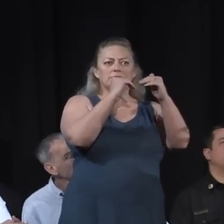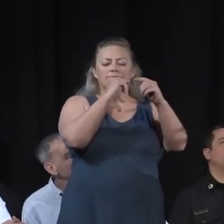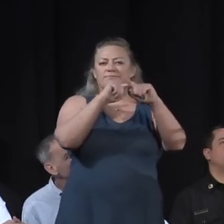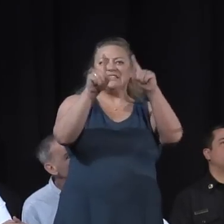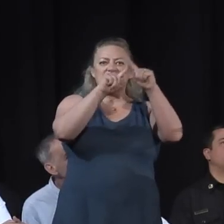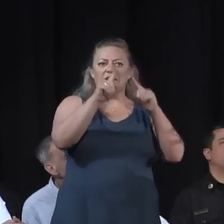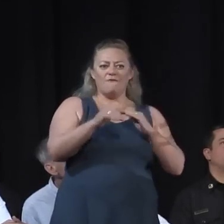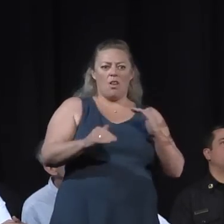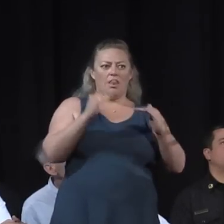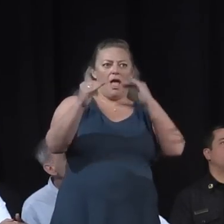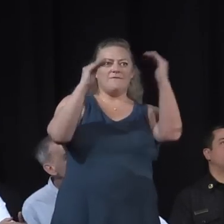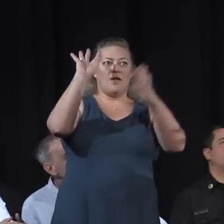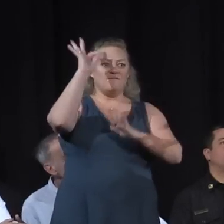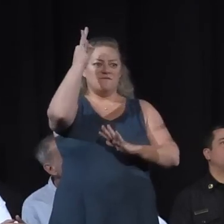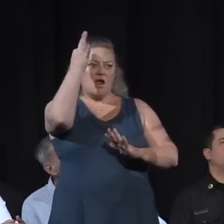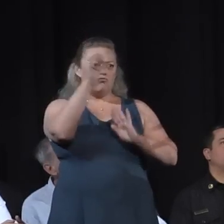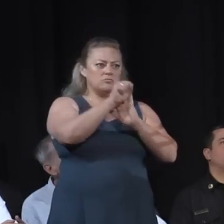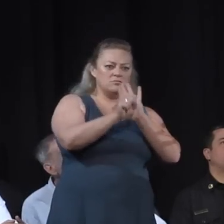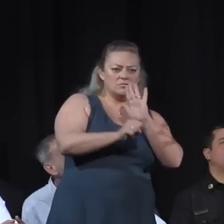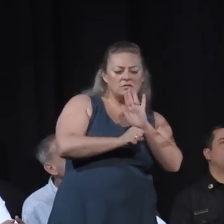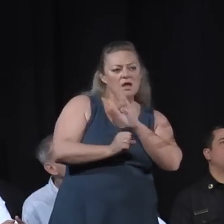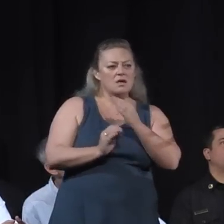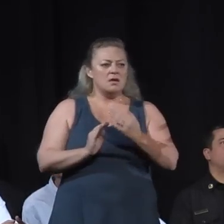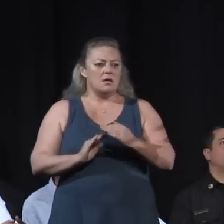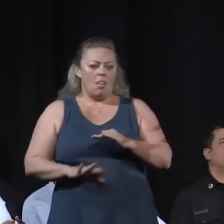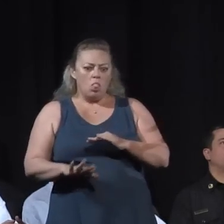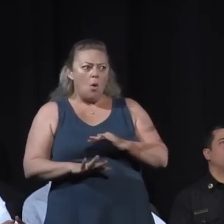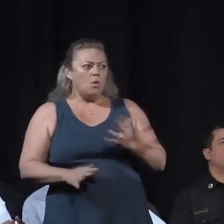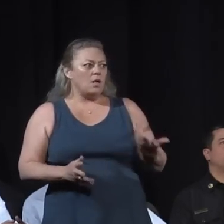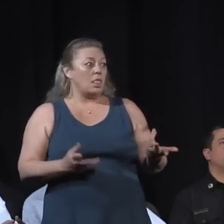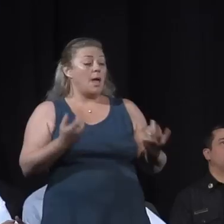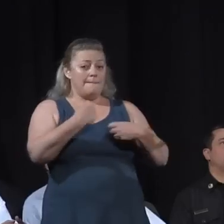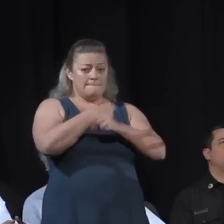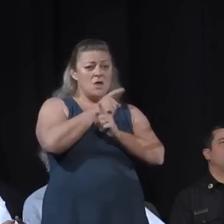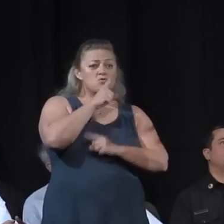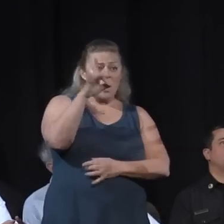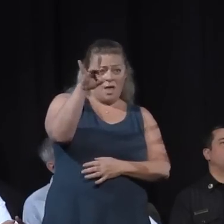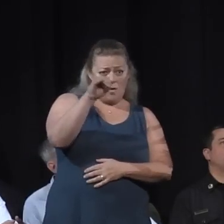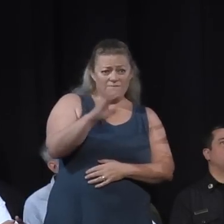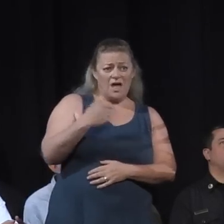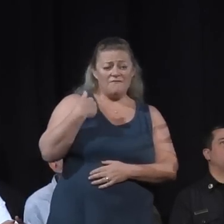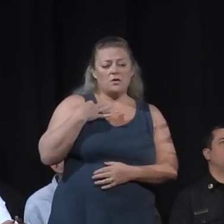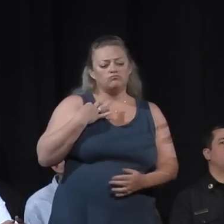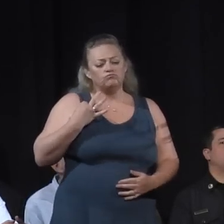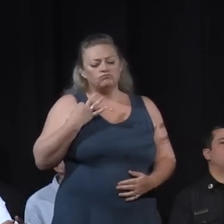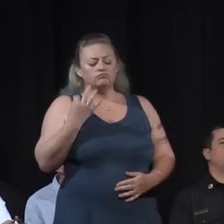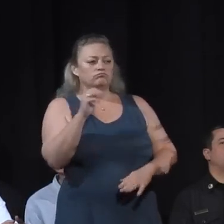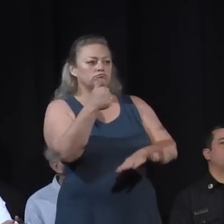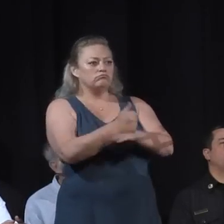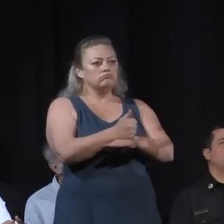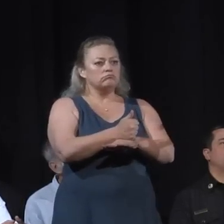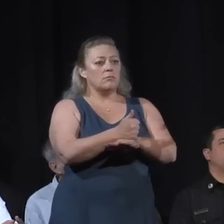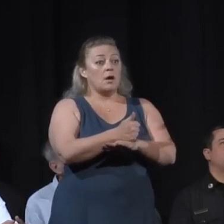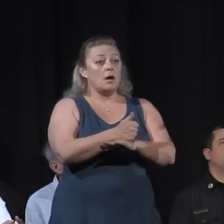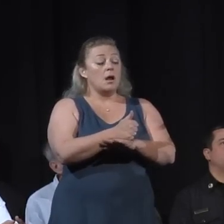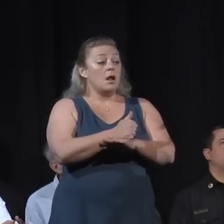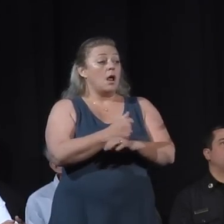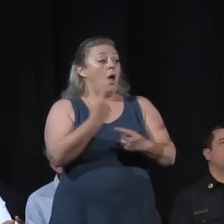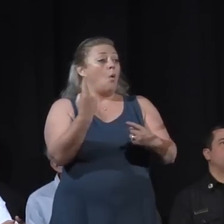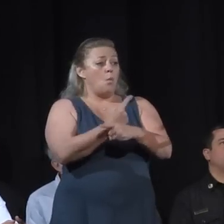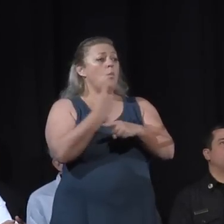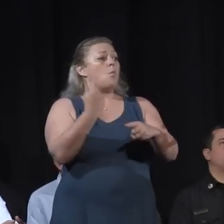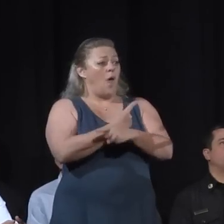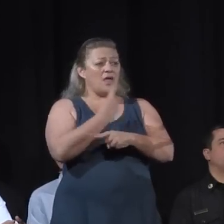federal legislator and make sure that the 805 has representation. On a regular basis our office